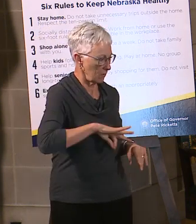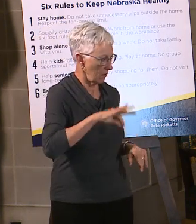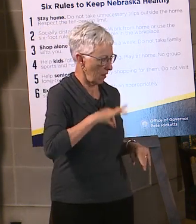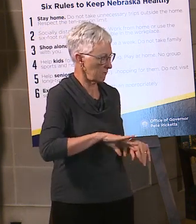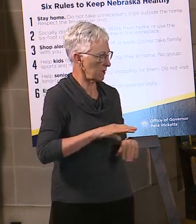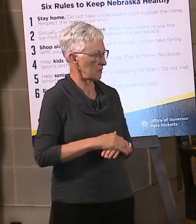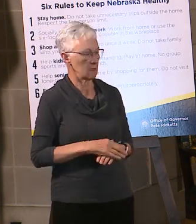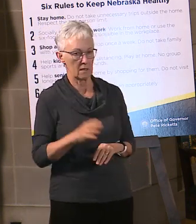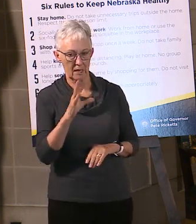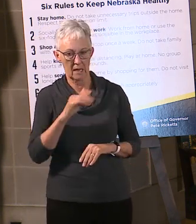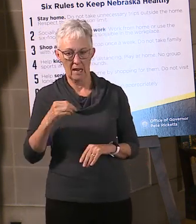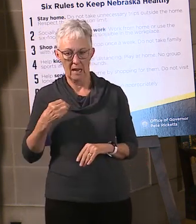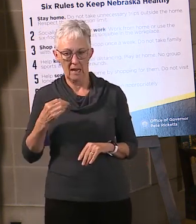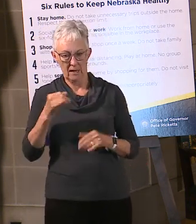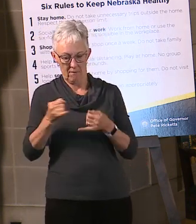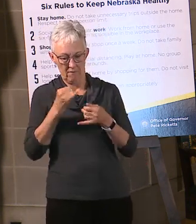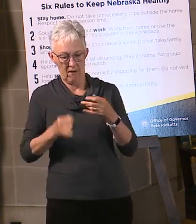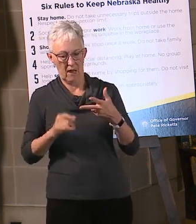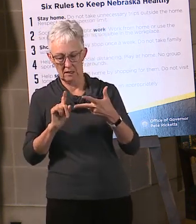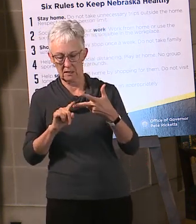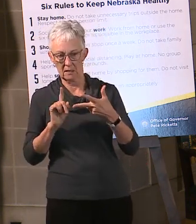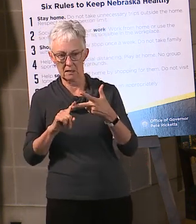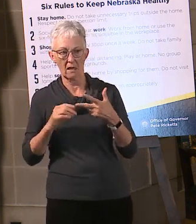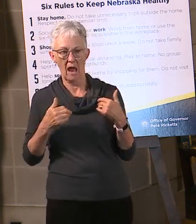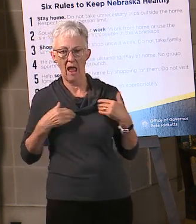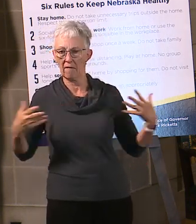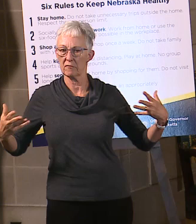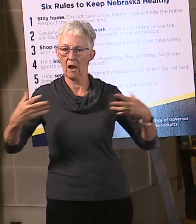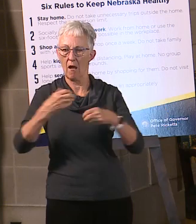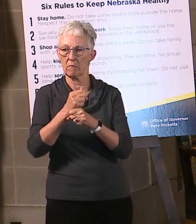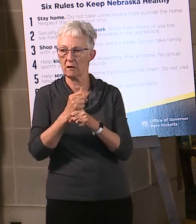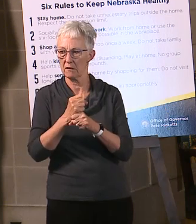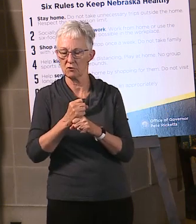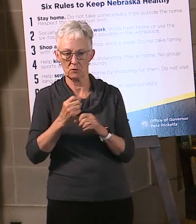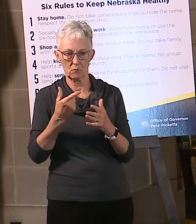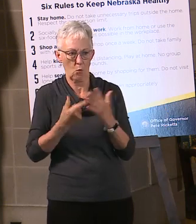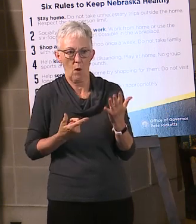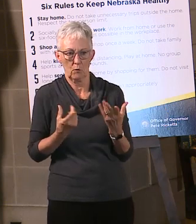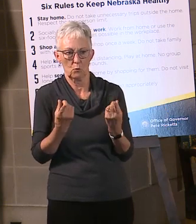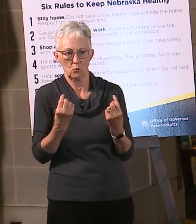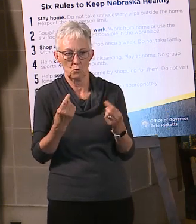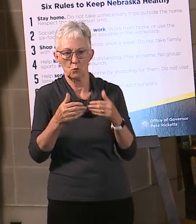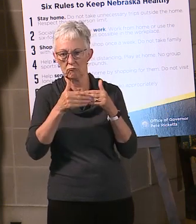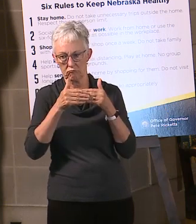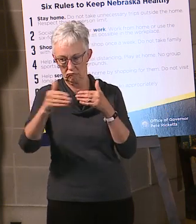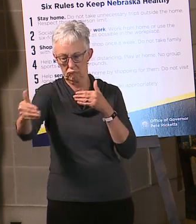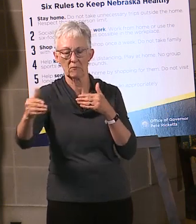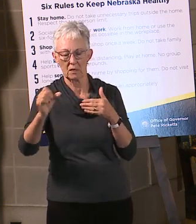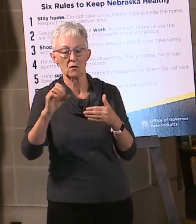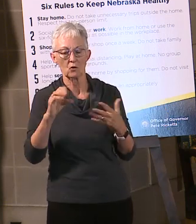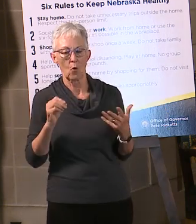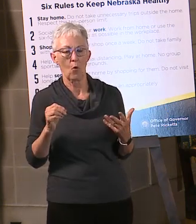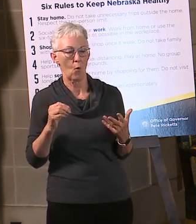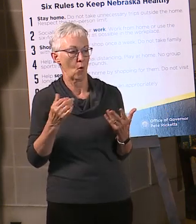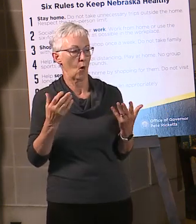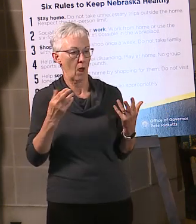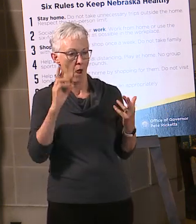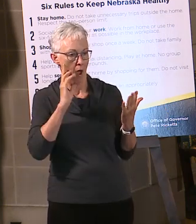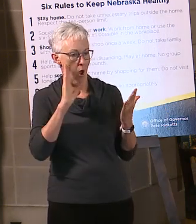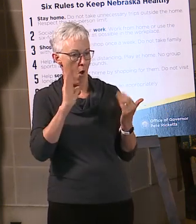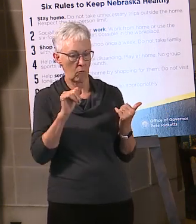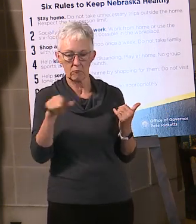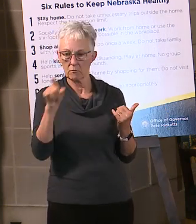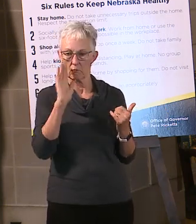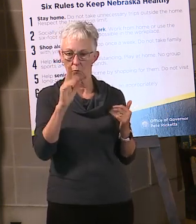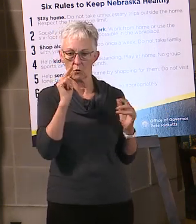organizations across the state to help them as they are trying to navigate through this incredibly challenging